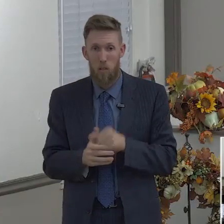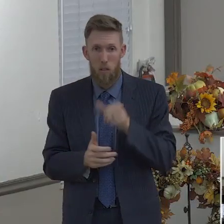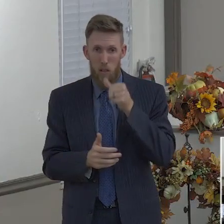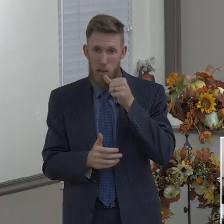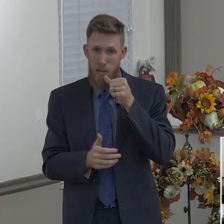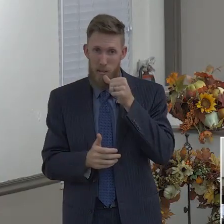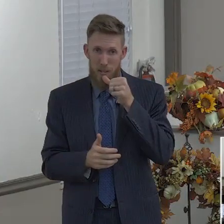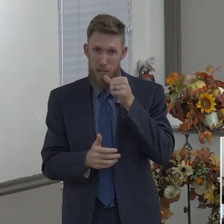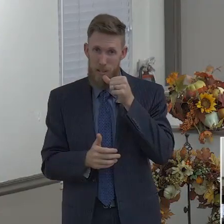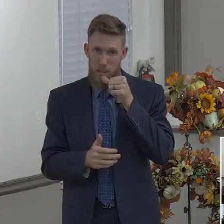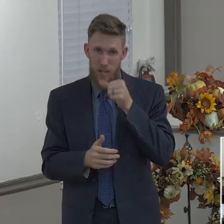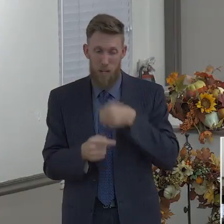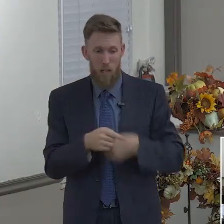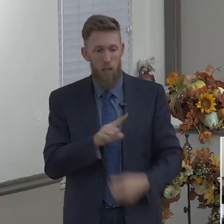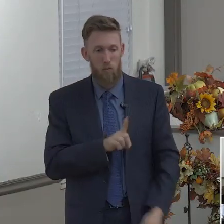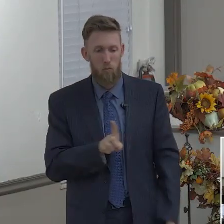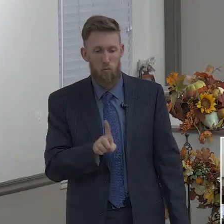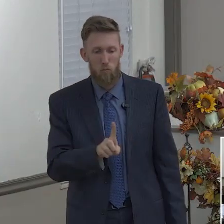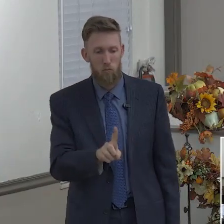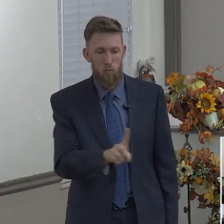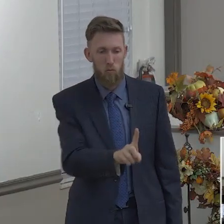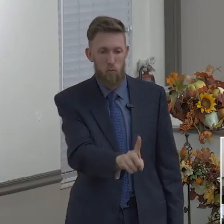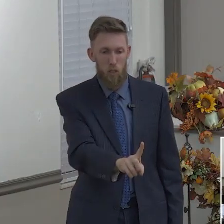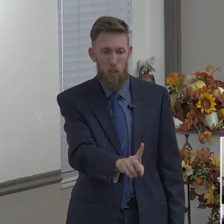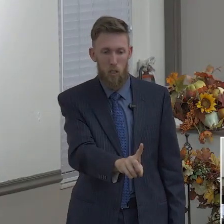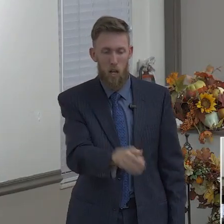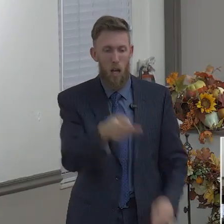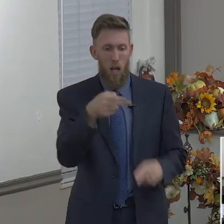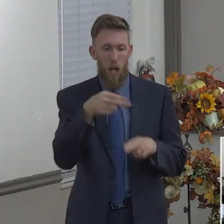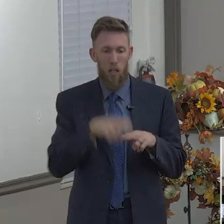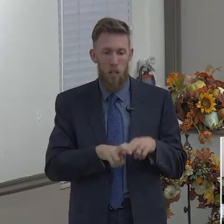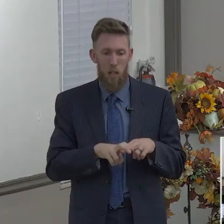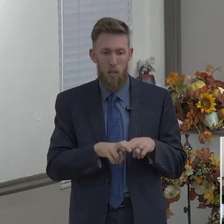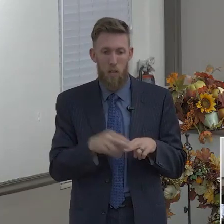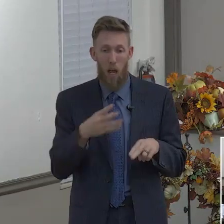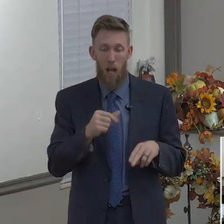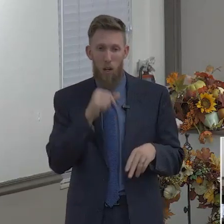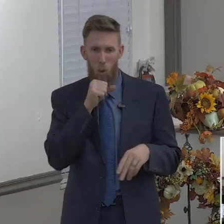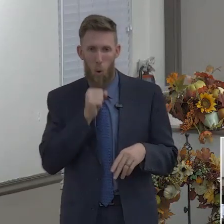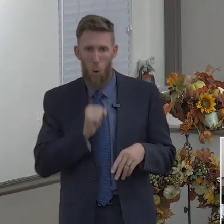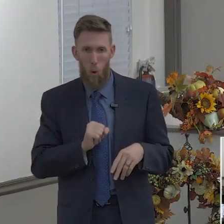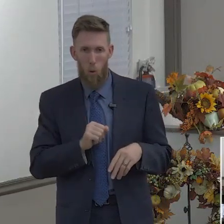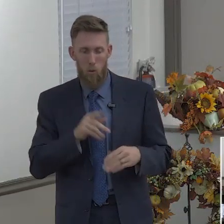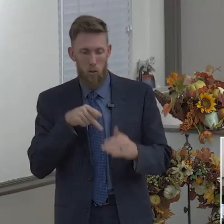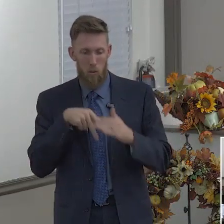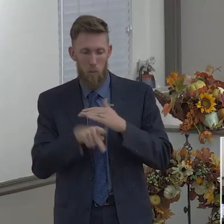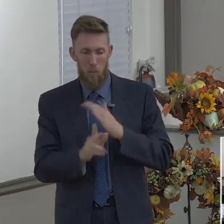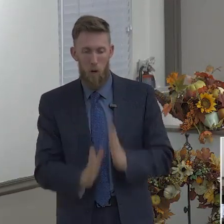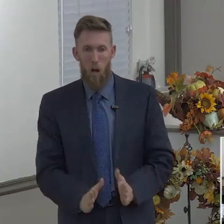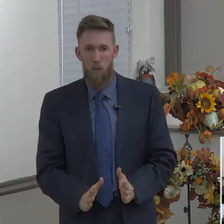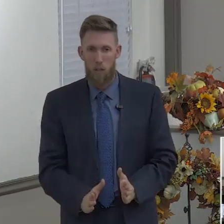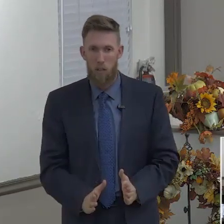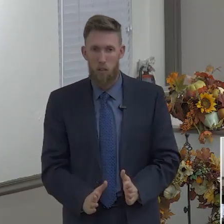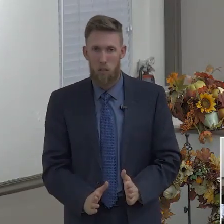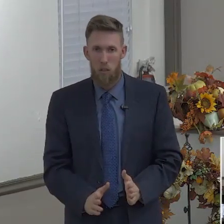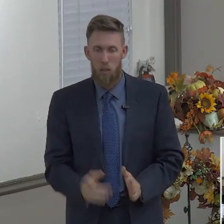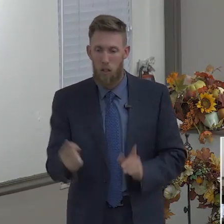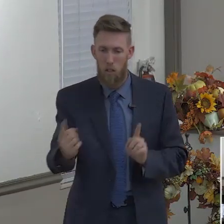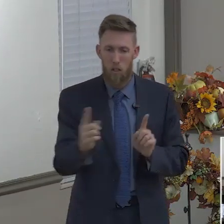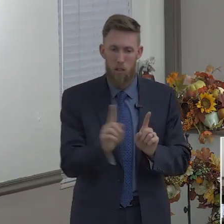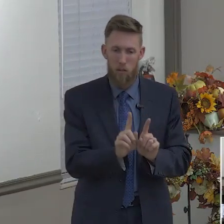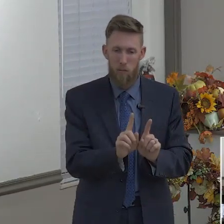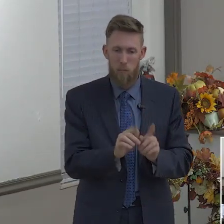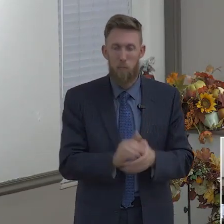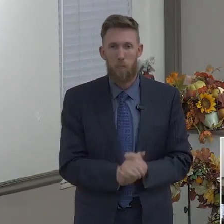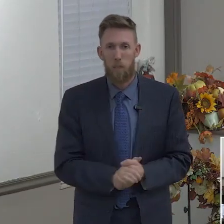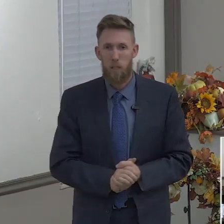tree. And the Bible says an older prophet comes to him. An older prophet, and says, Hey, because he hears what happens. He